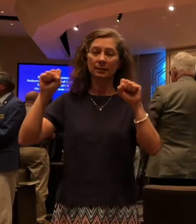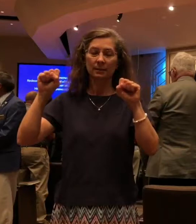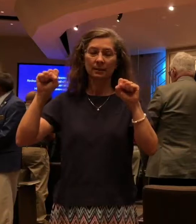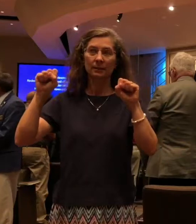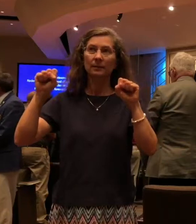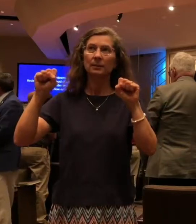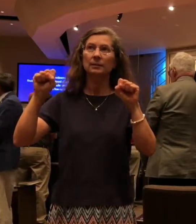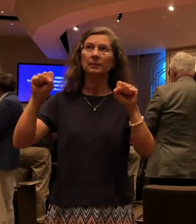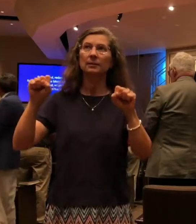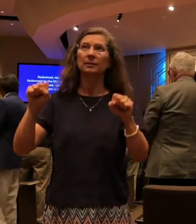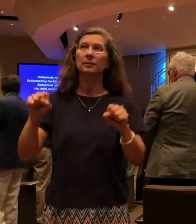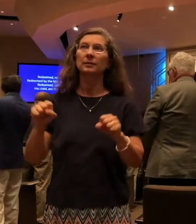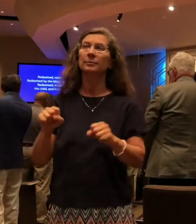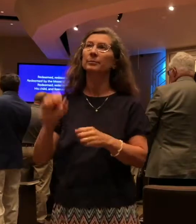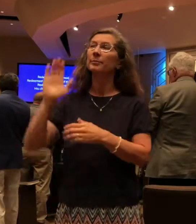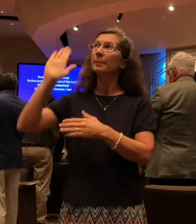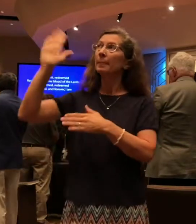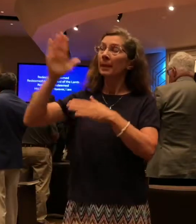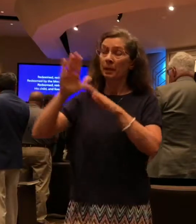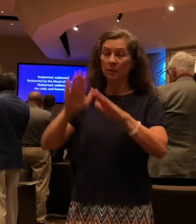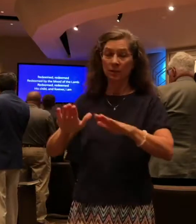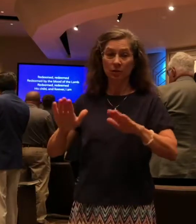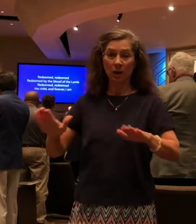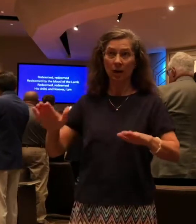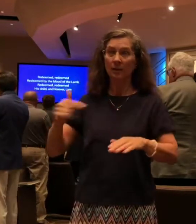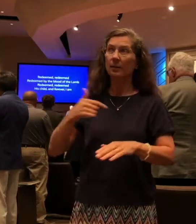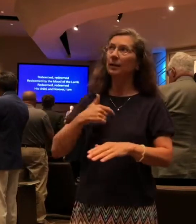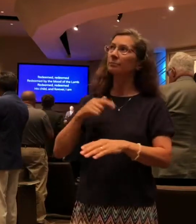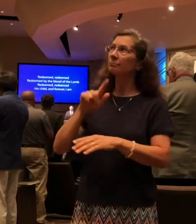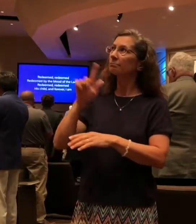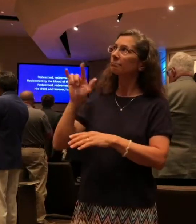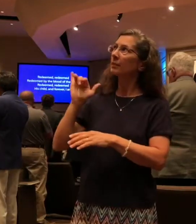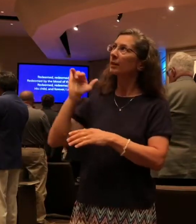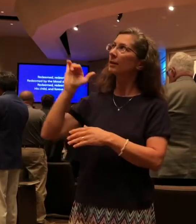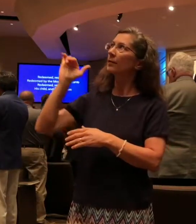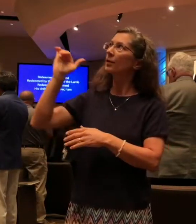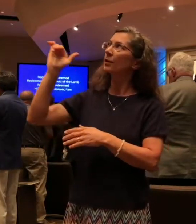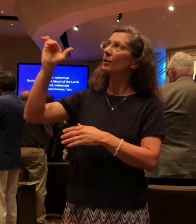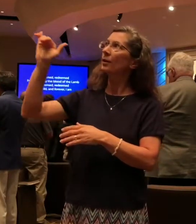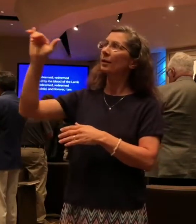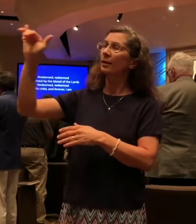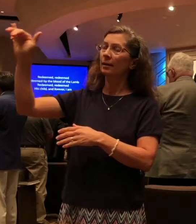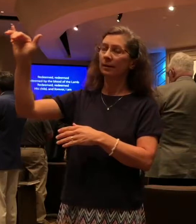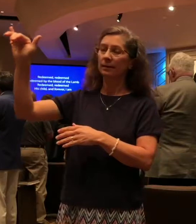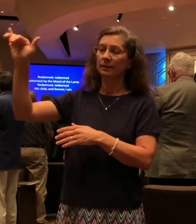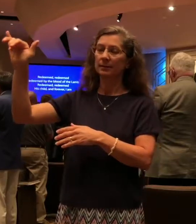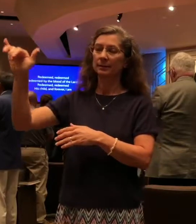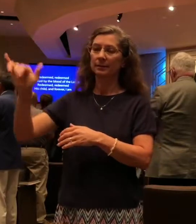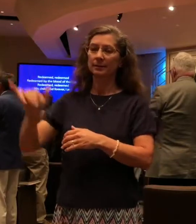redeemed, redeemed, His shout and forever I am.